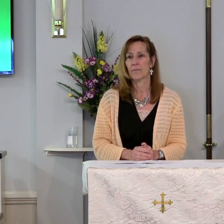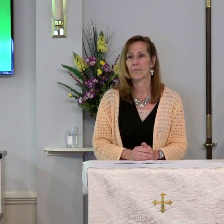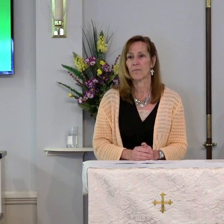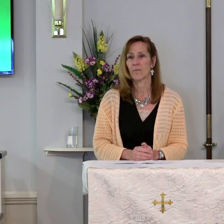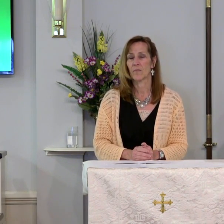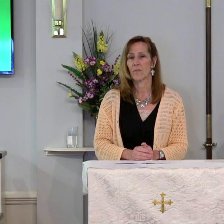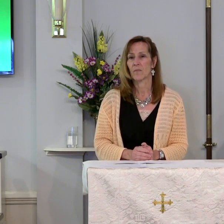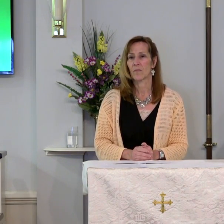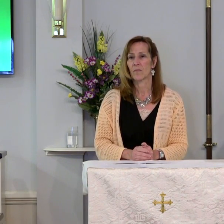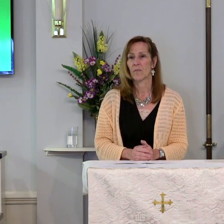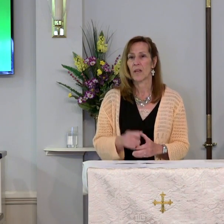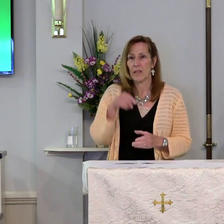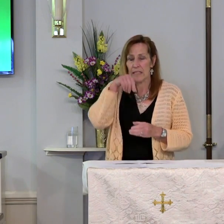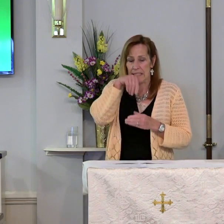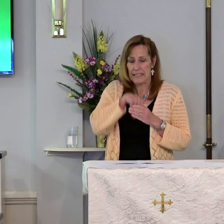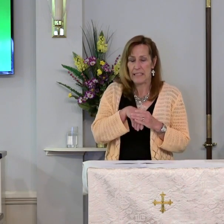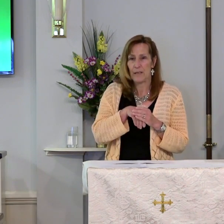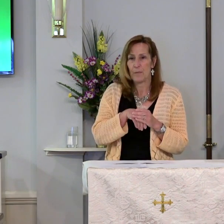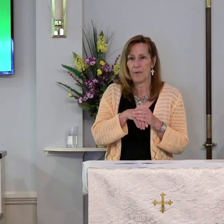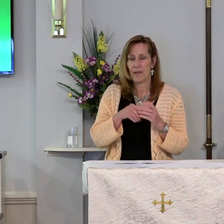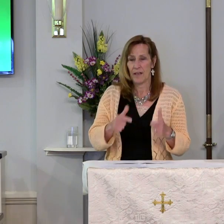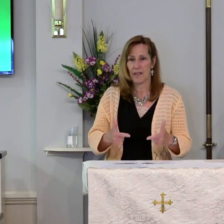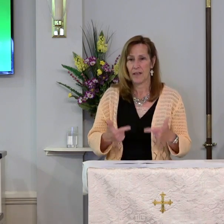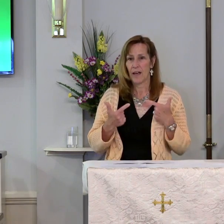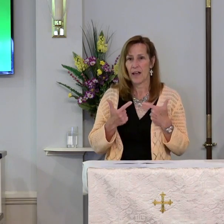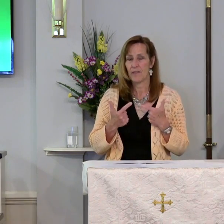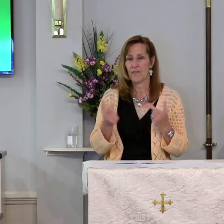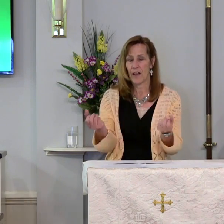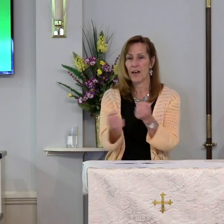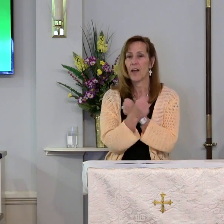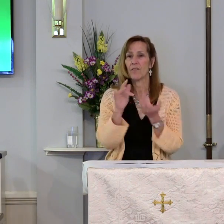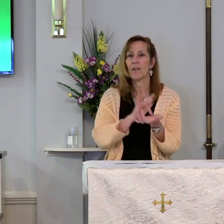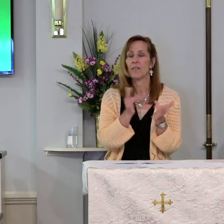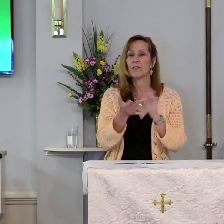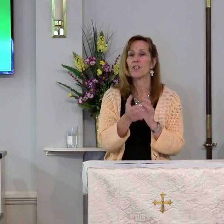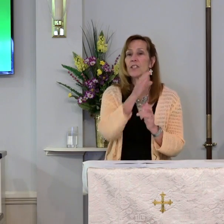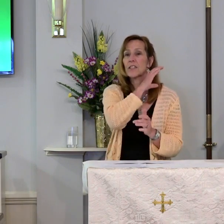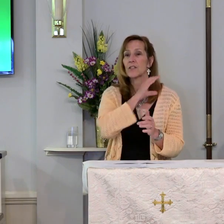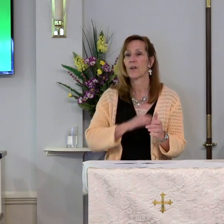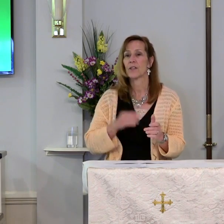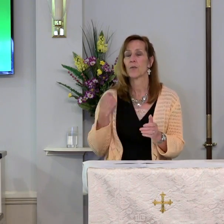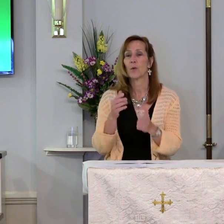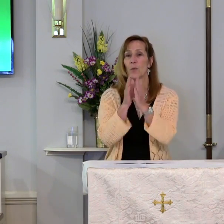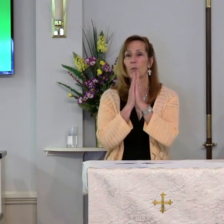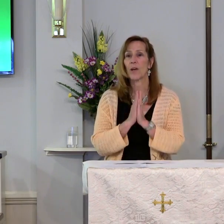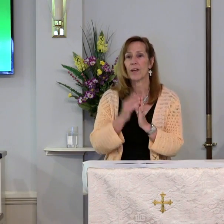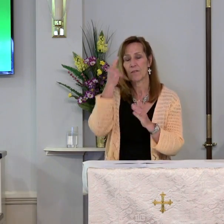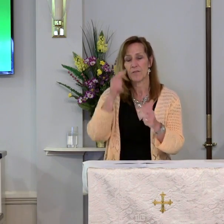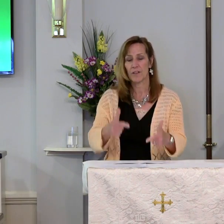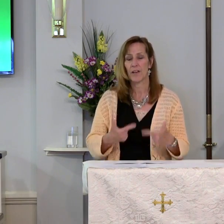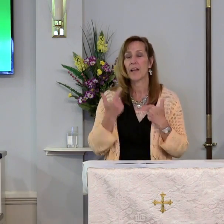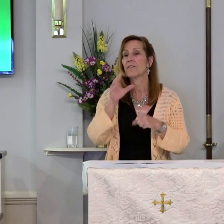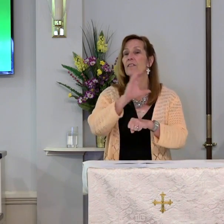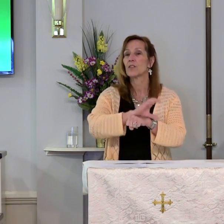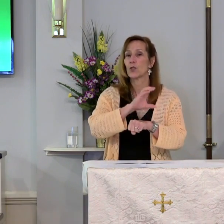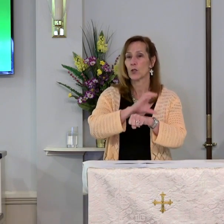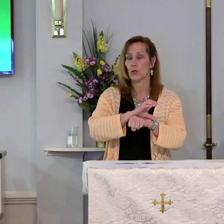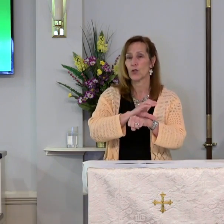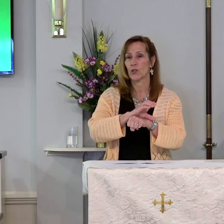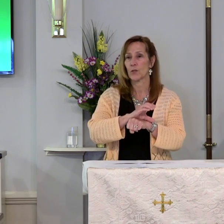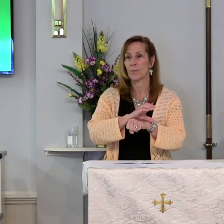Rooted in the abundant life and love of Jesus Christ, we pray for the life of the church,